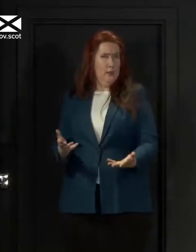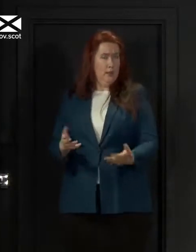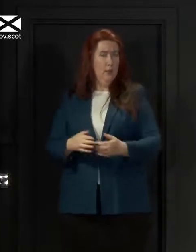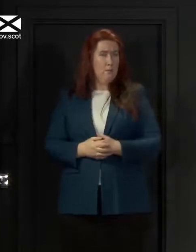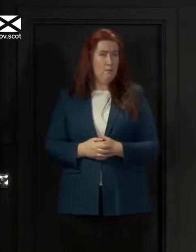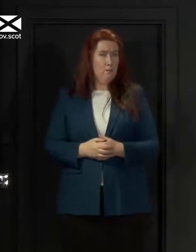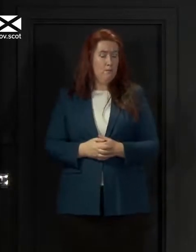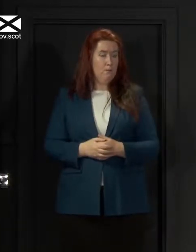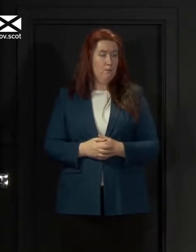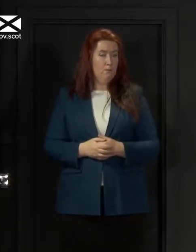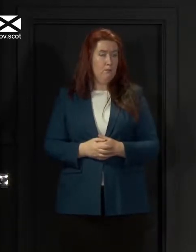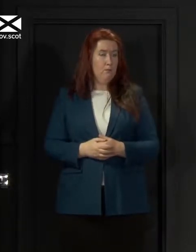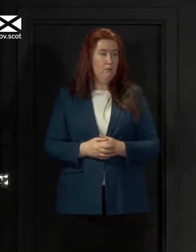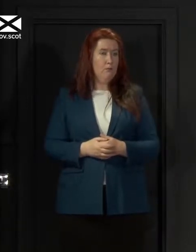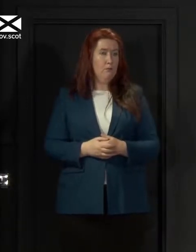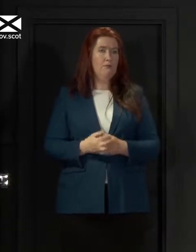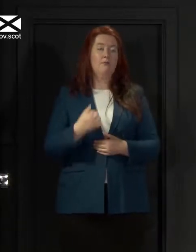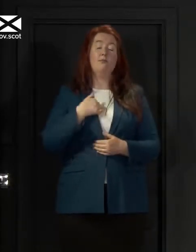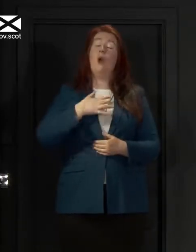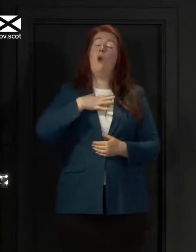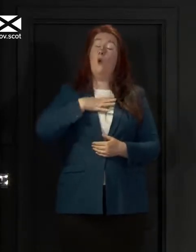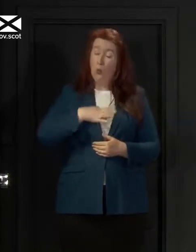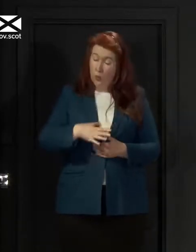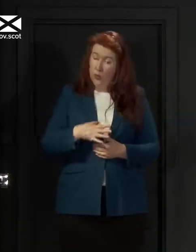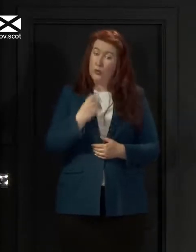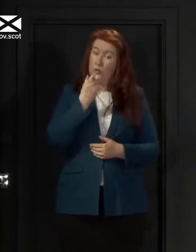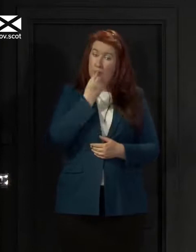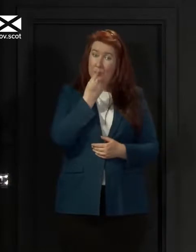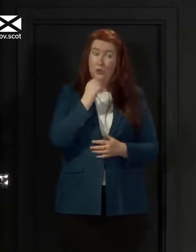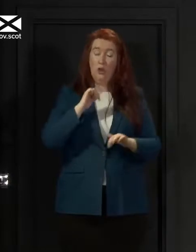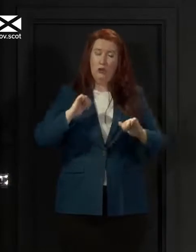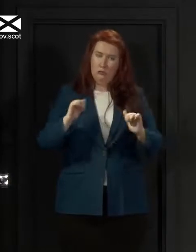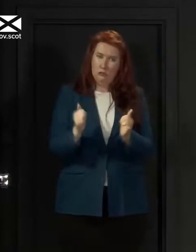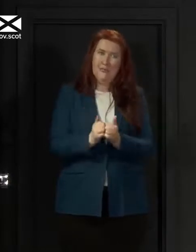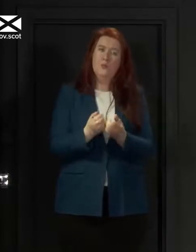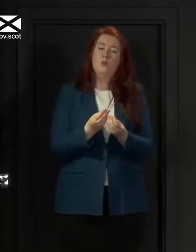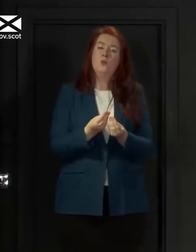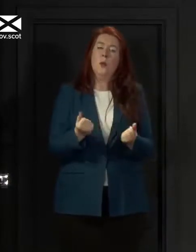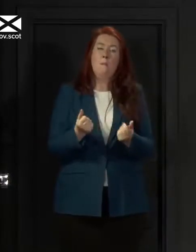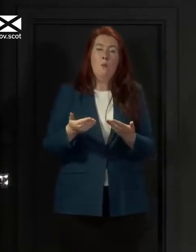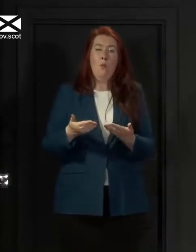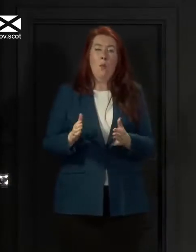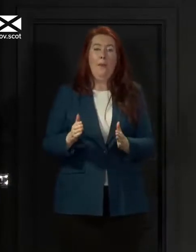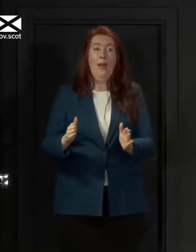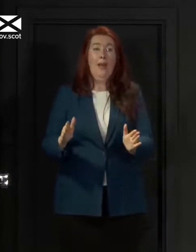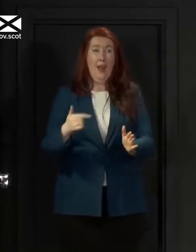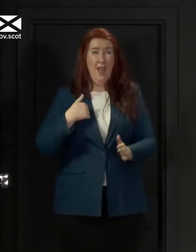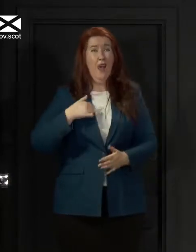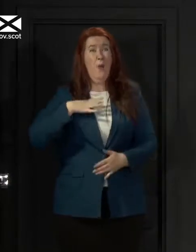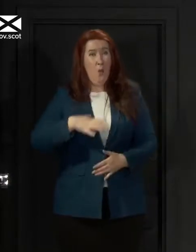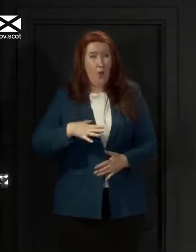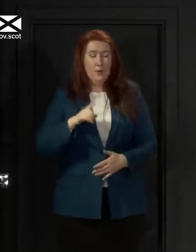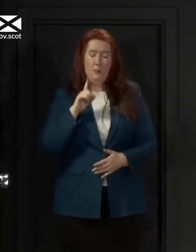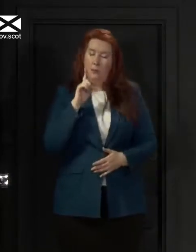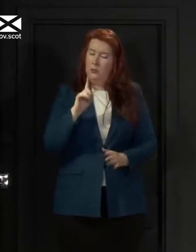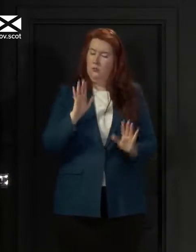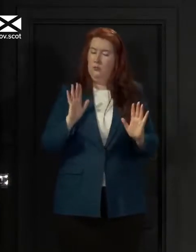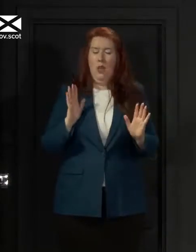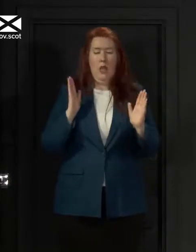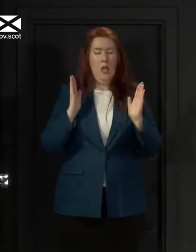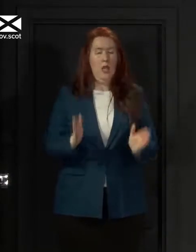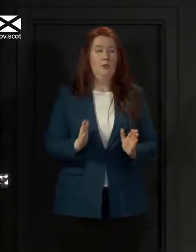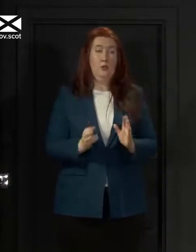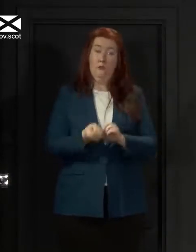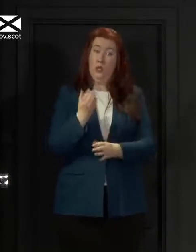I want to be able to agree to some easing but I absolutely have to make